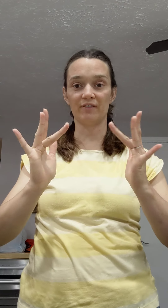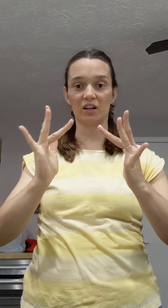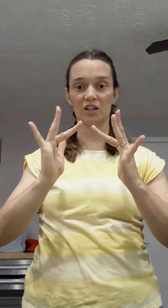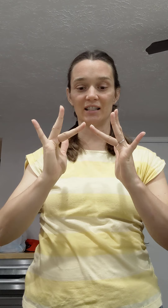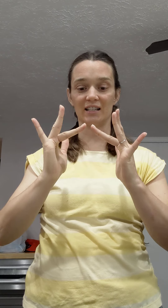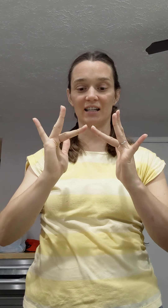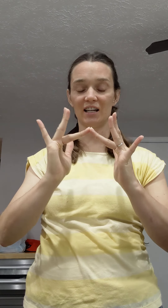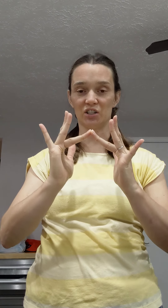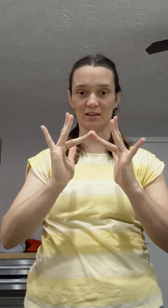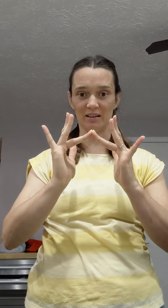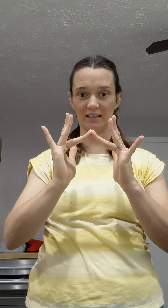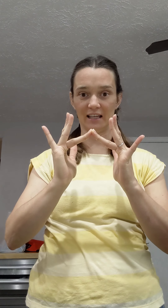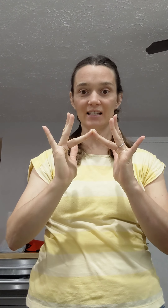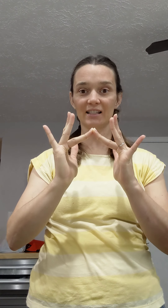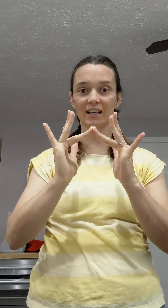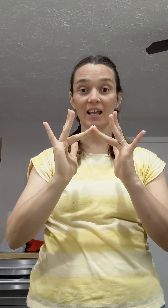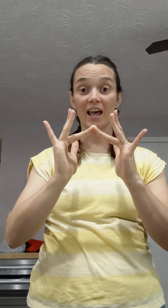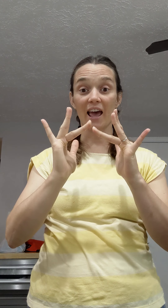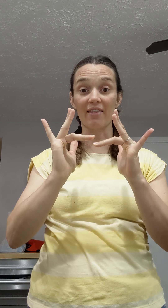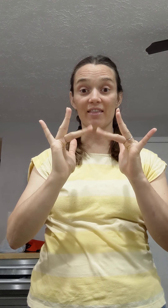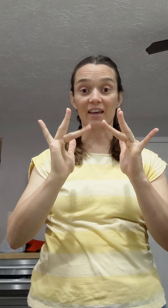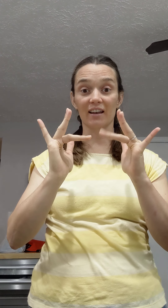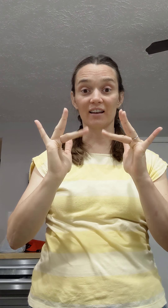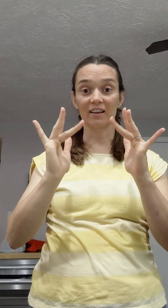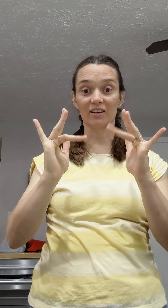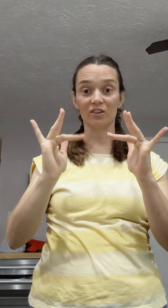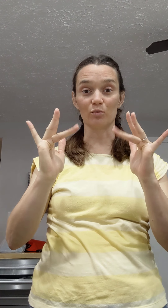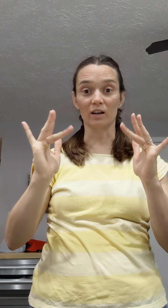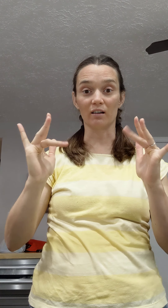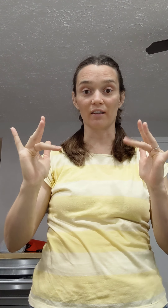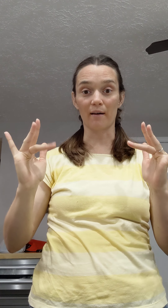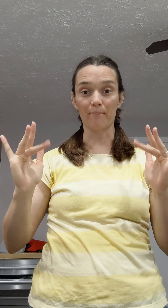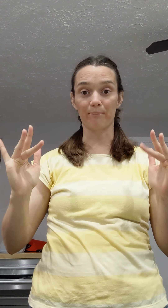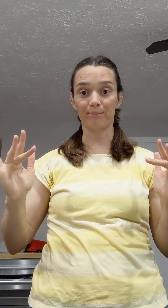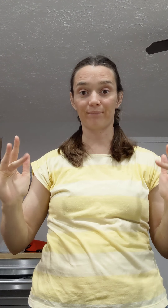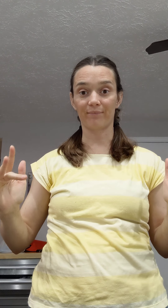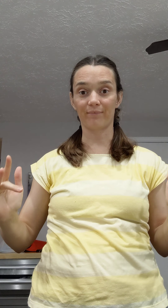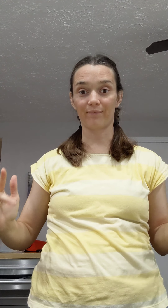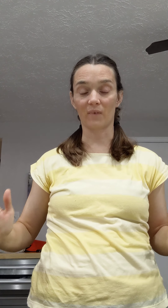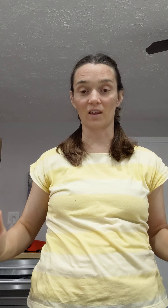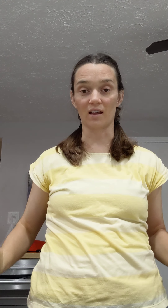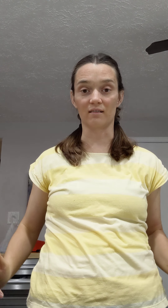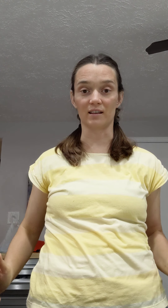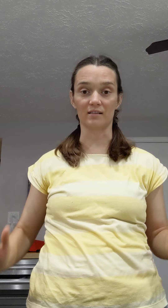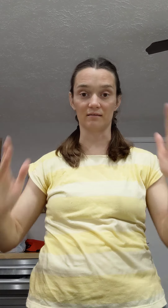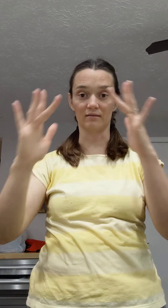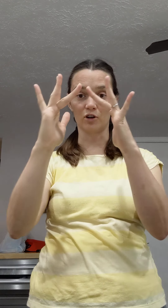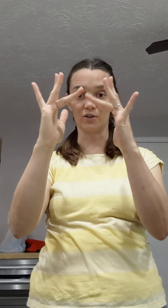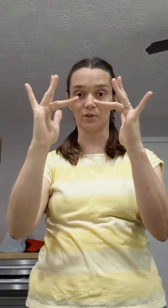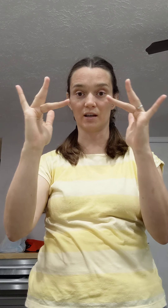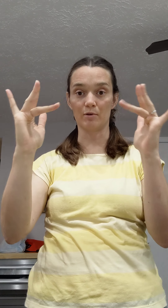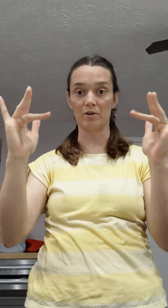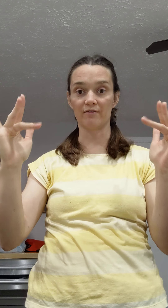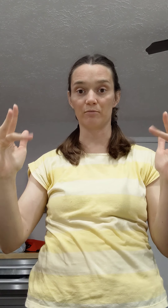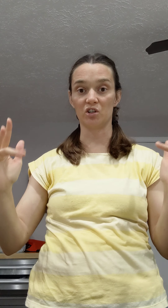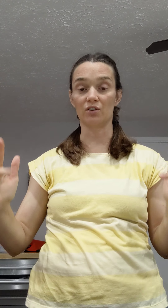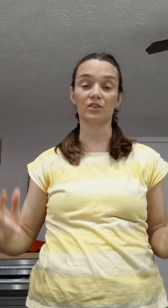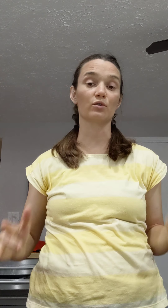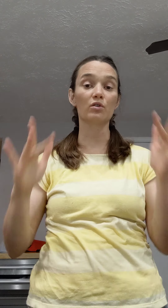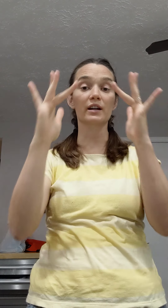fingers and touch them like this, and then you wiggle them and then gradually come apart from each other. So glory